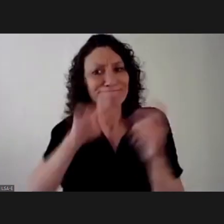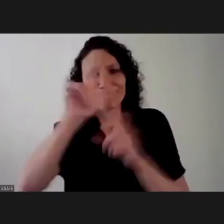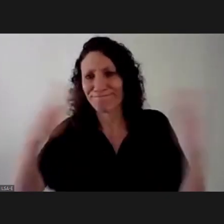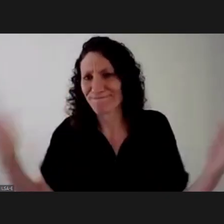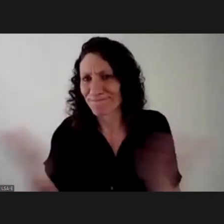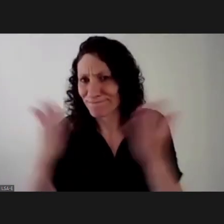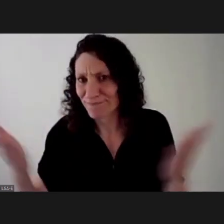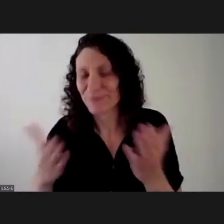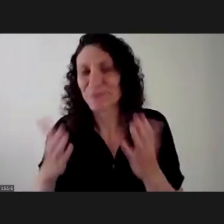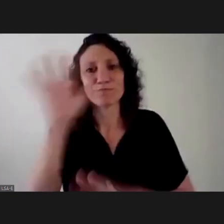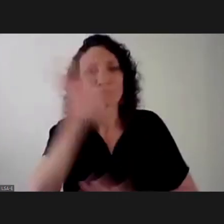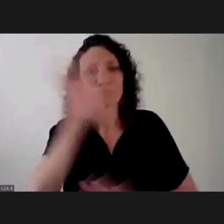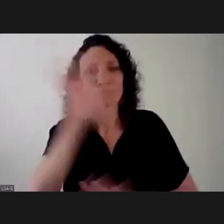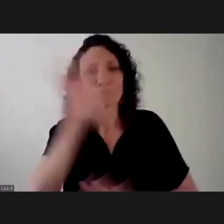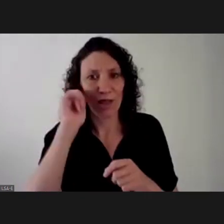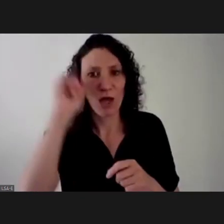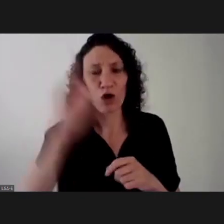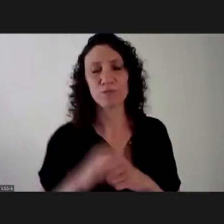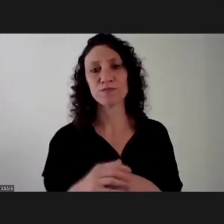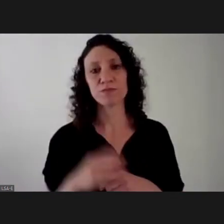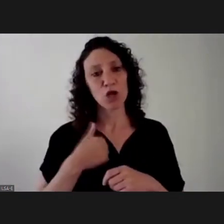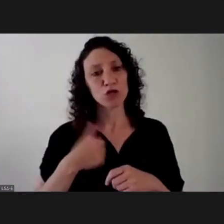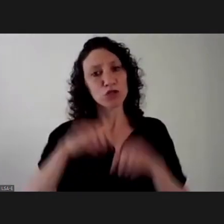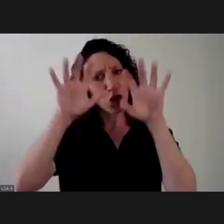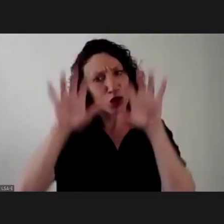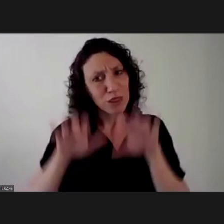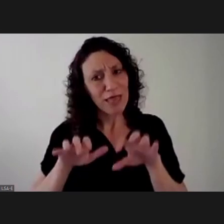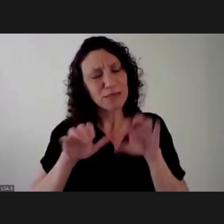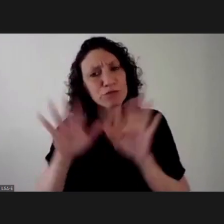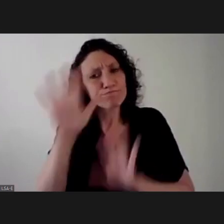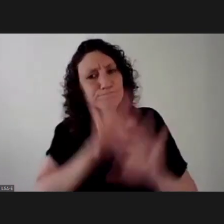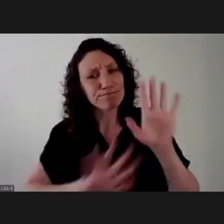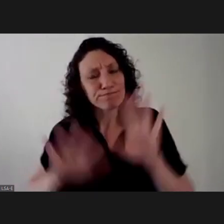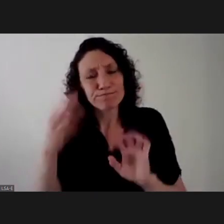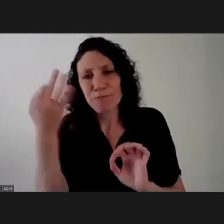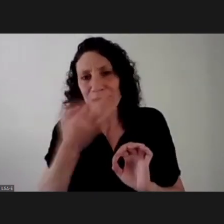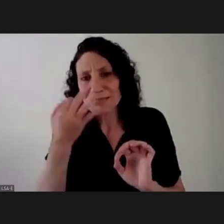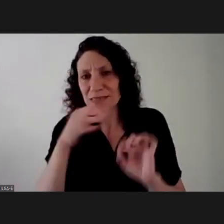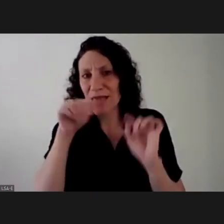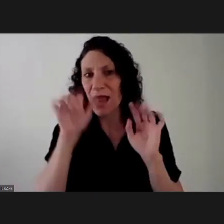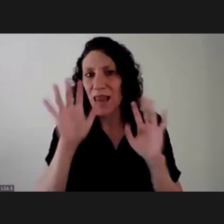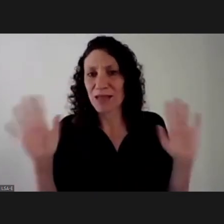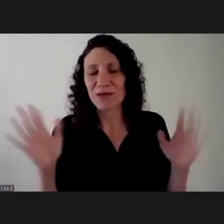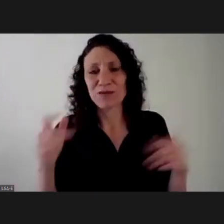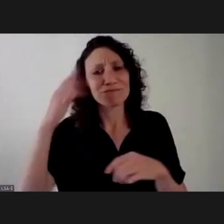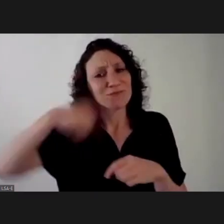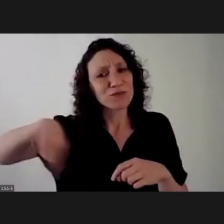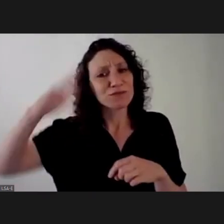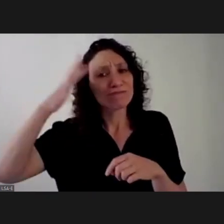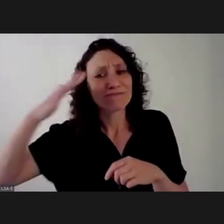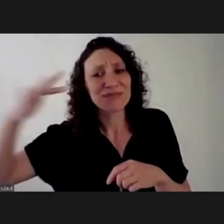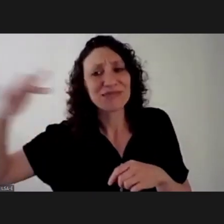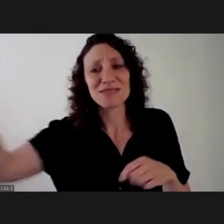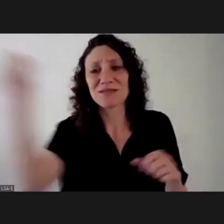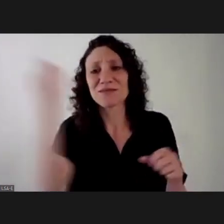forum. I'm going to read a text that I have prepared especially. We miss